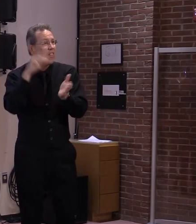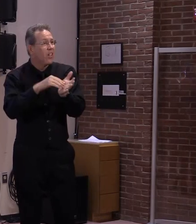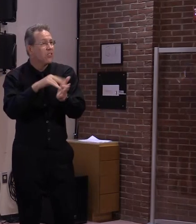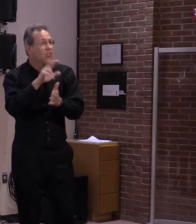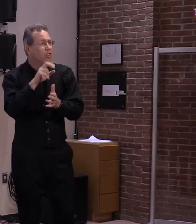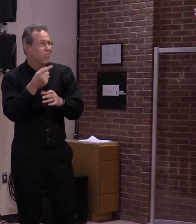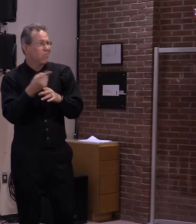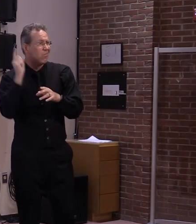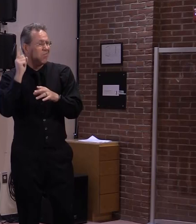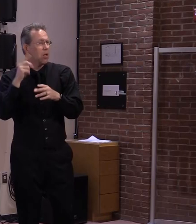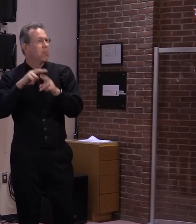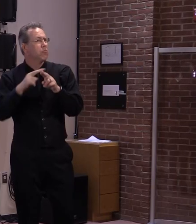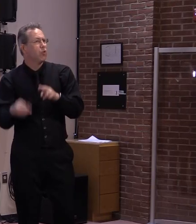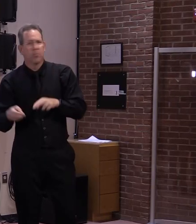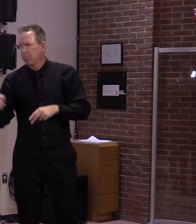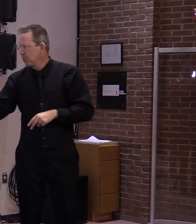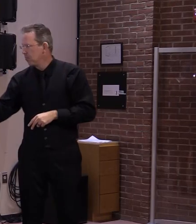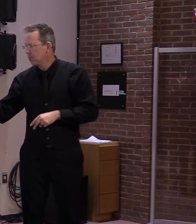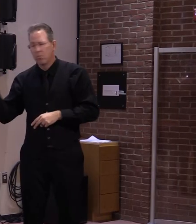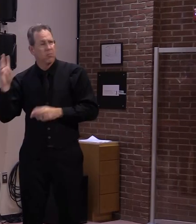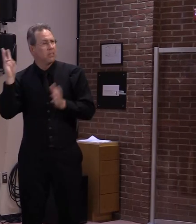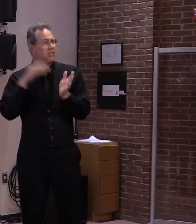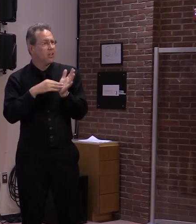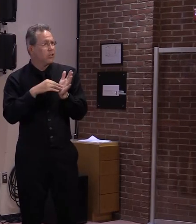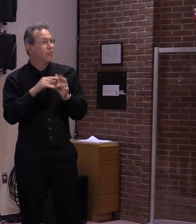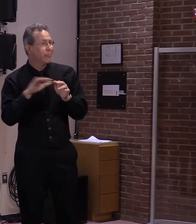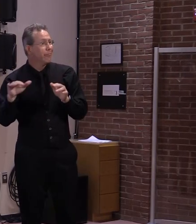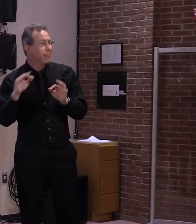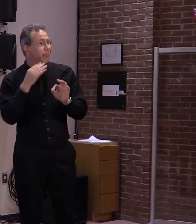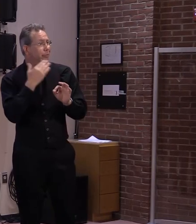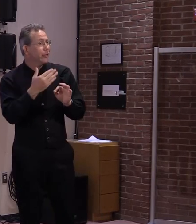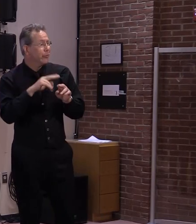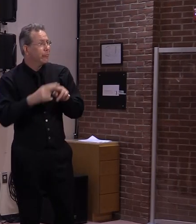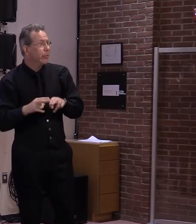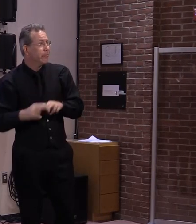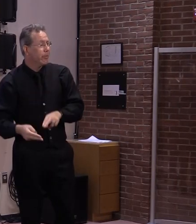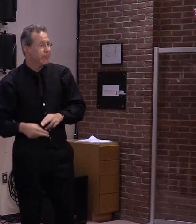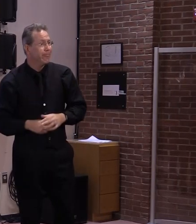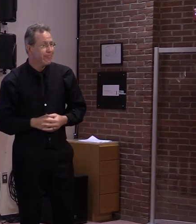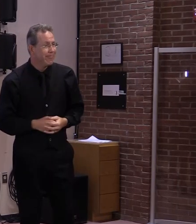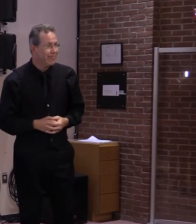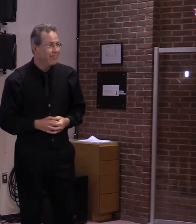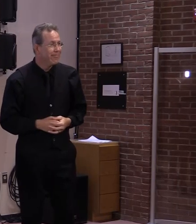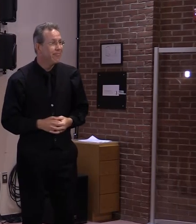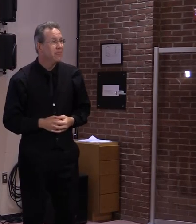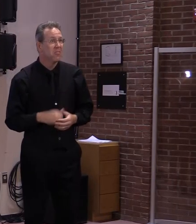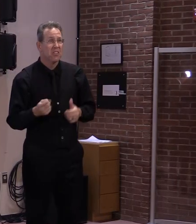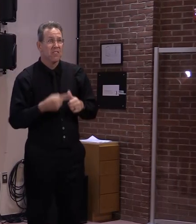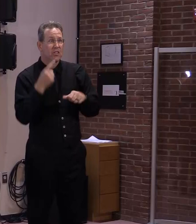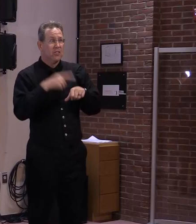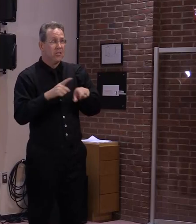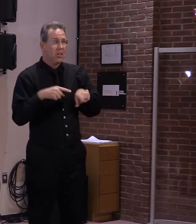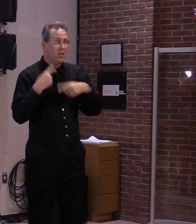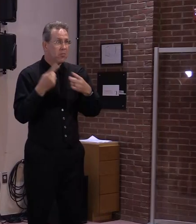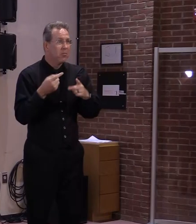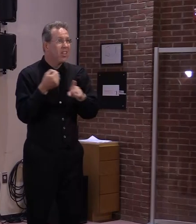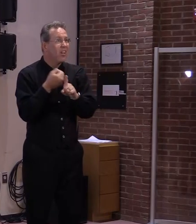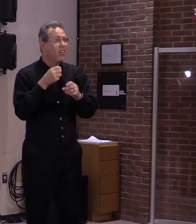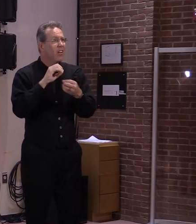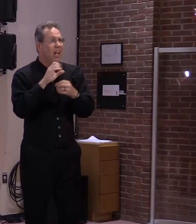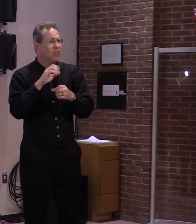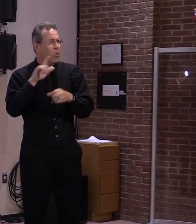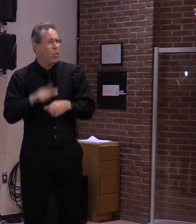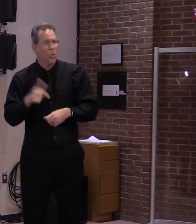Cases this week were under 6,300 for the region. This is the first time cases have ever been this low since